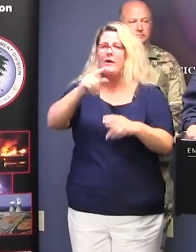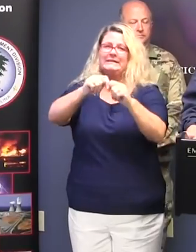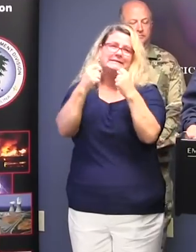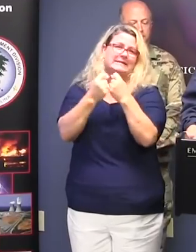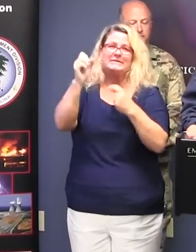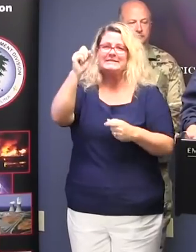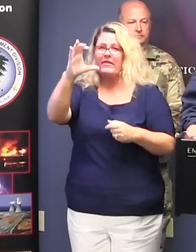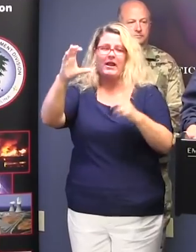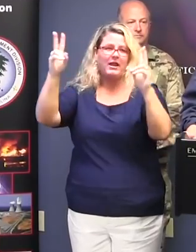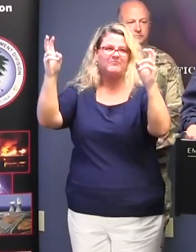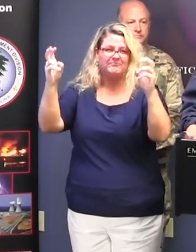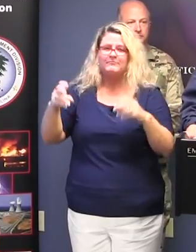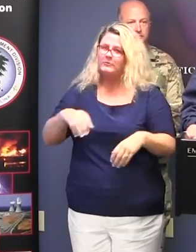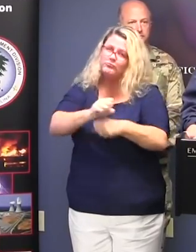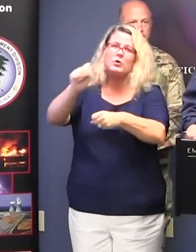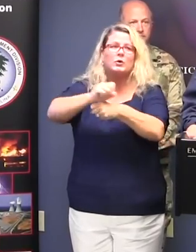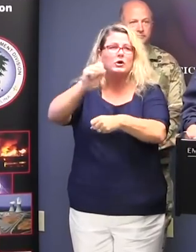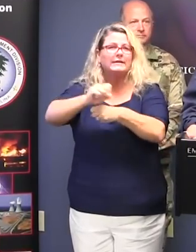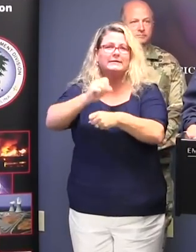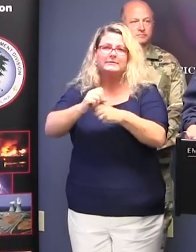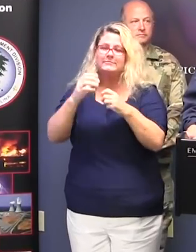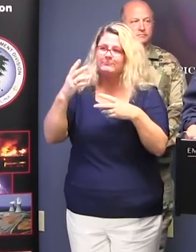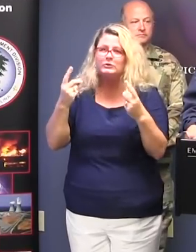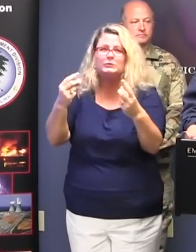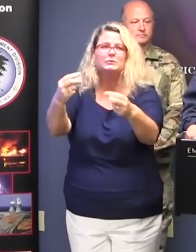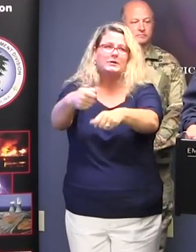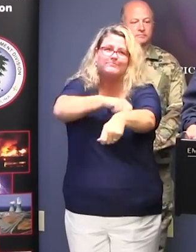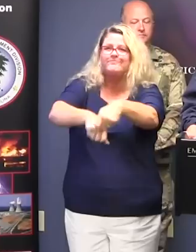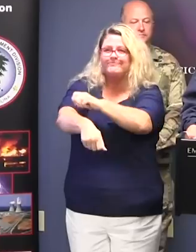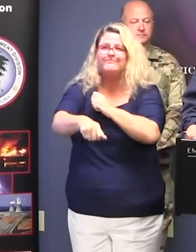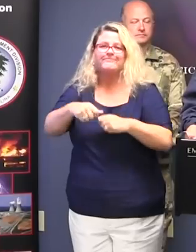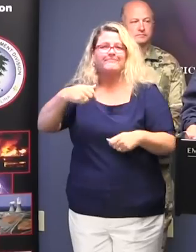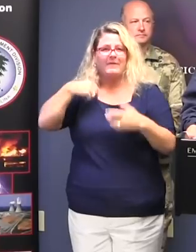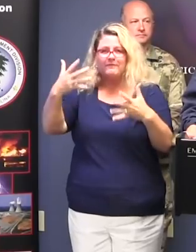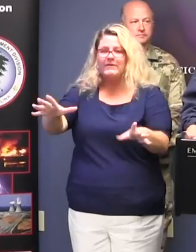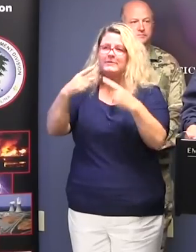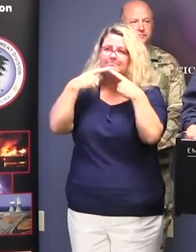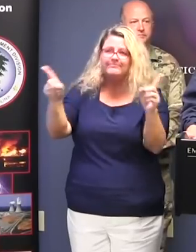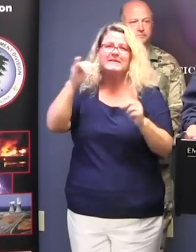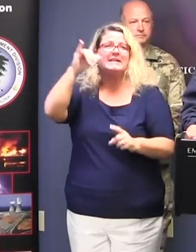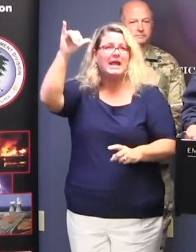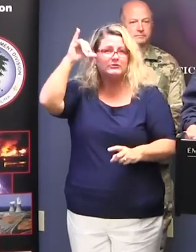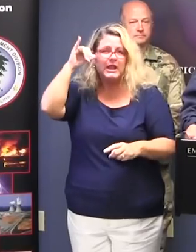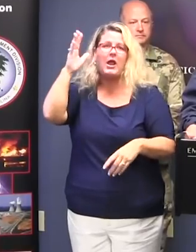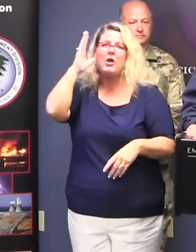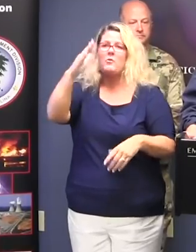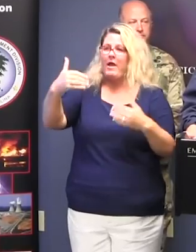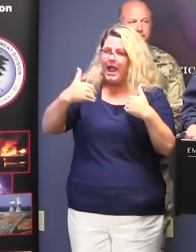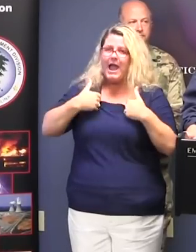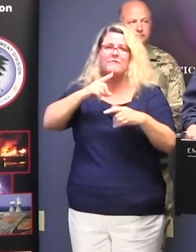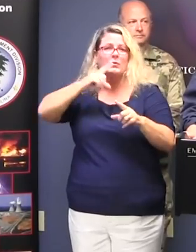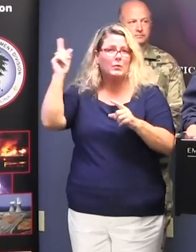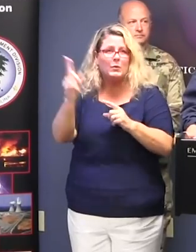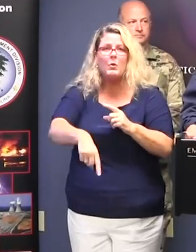job. People are being activated. I issued the executive order yesterday that allowed a lot of things to happen and to happen more quickly. And